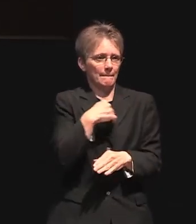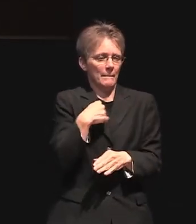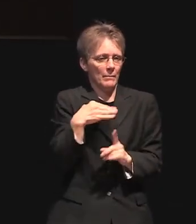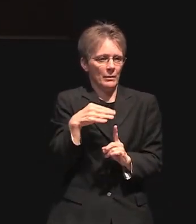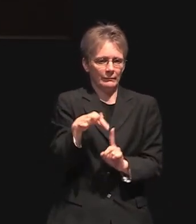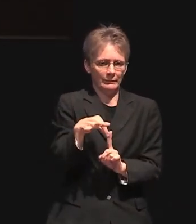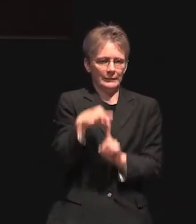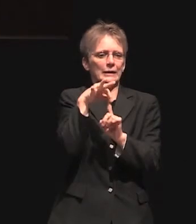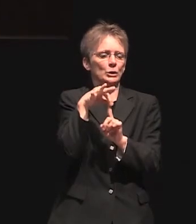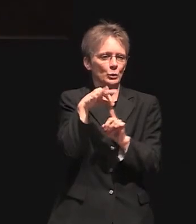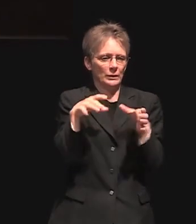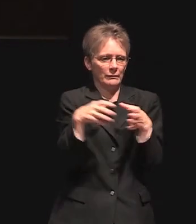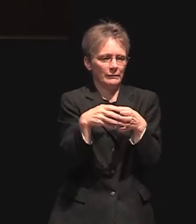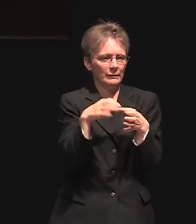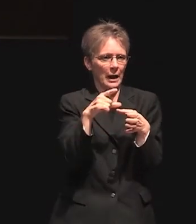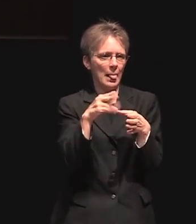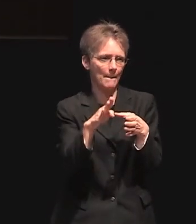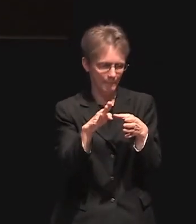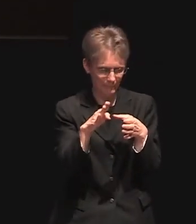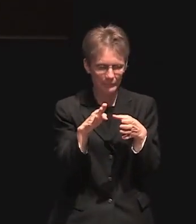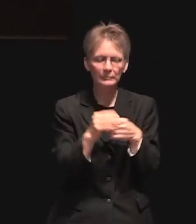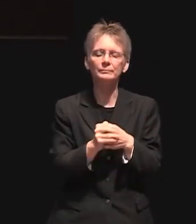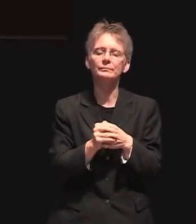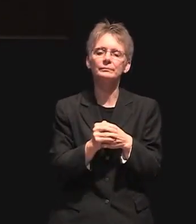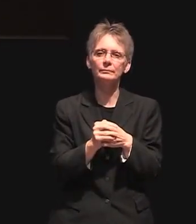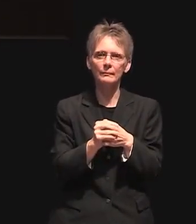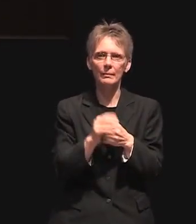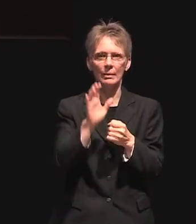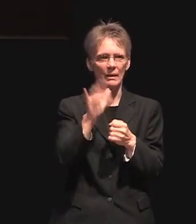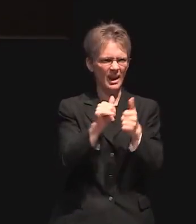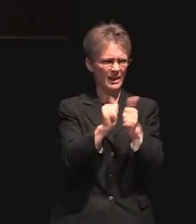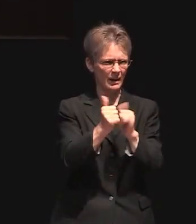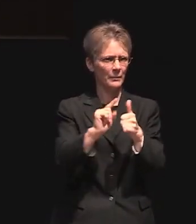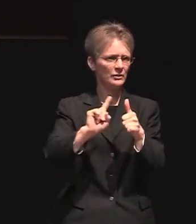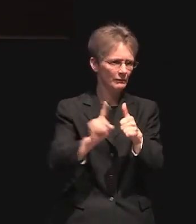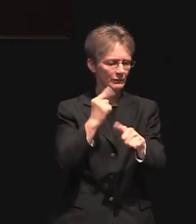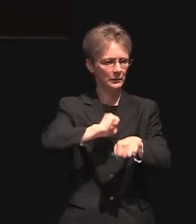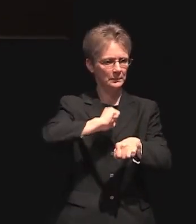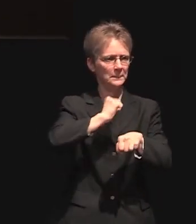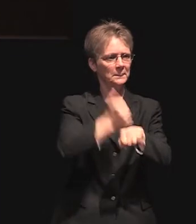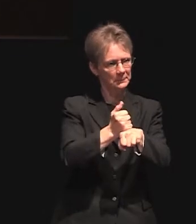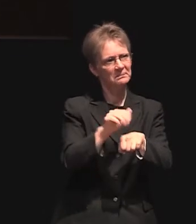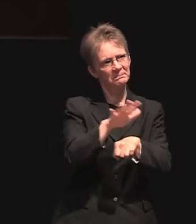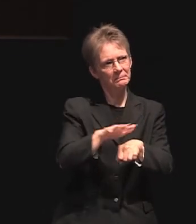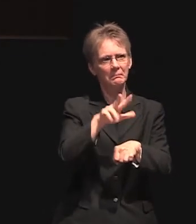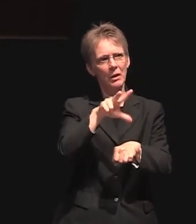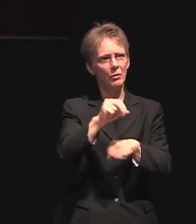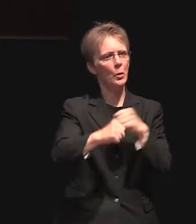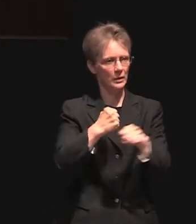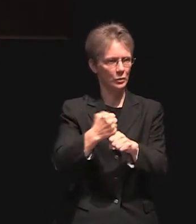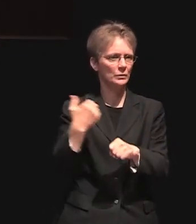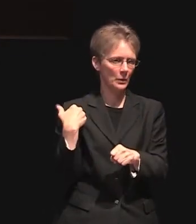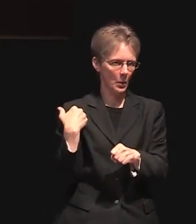since the competition's inception roughly 30 years ago uh 700 000 high